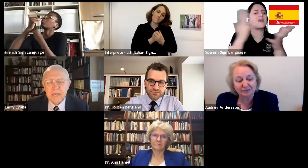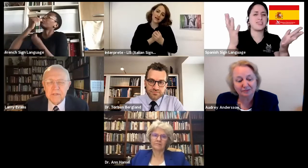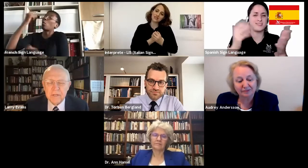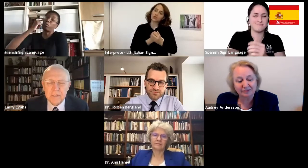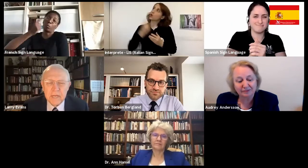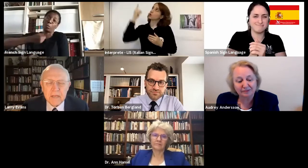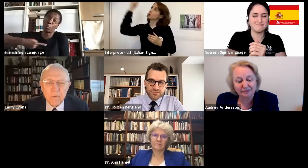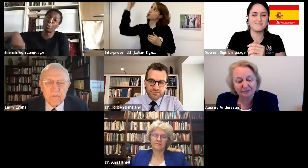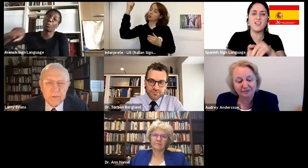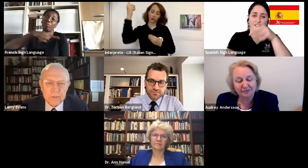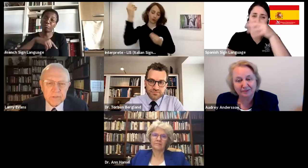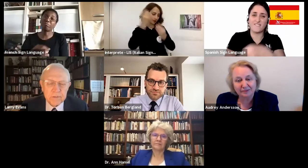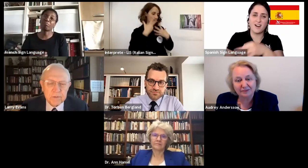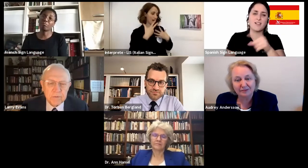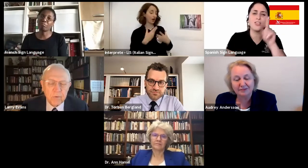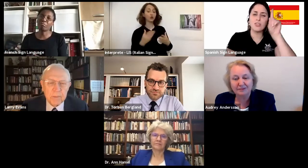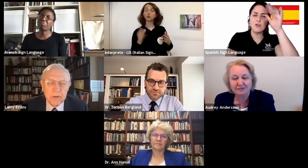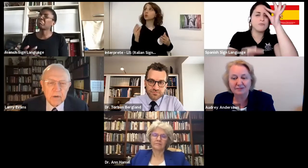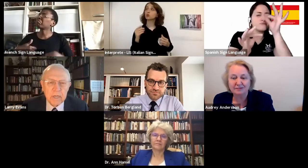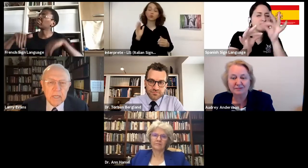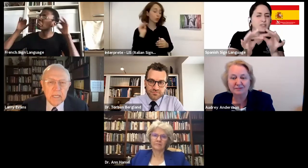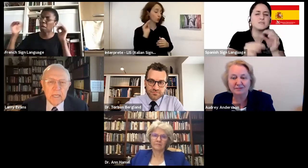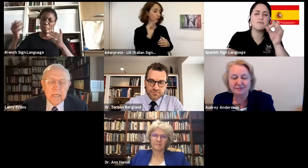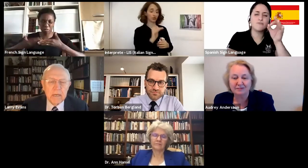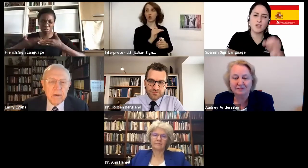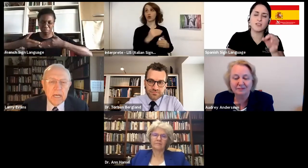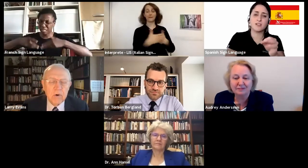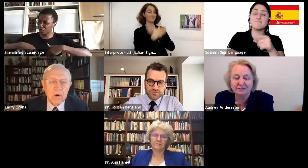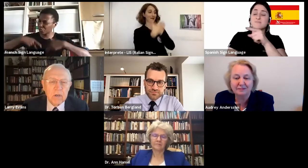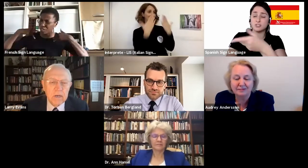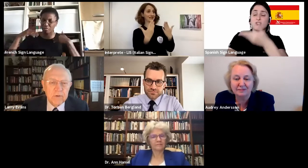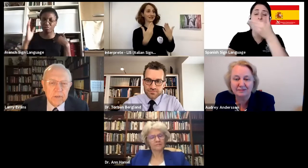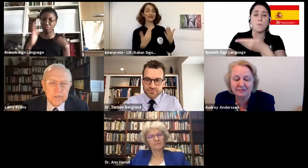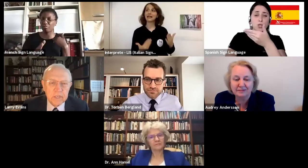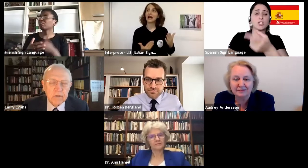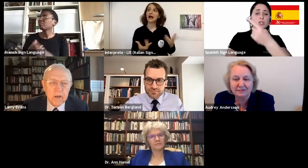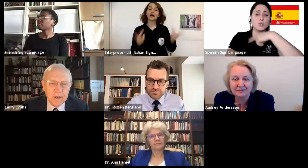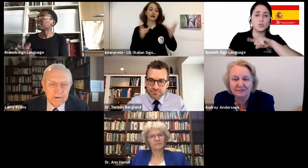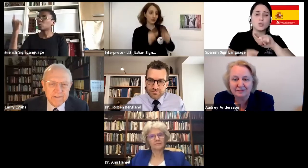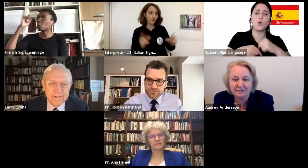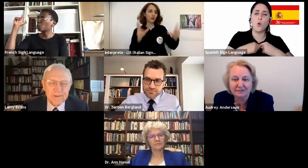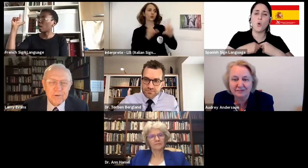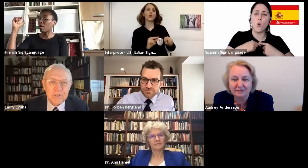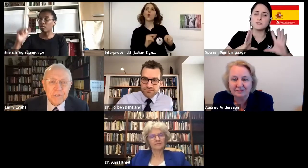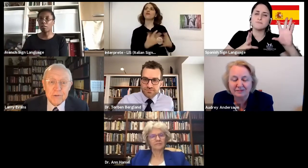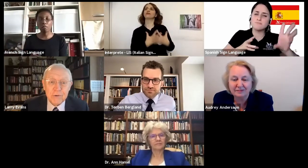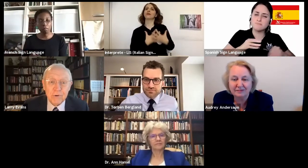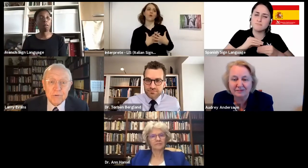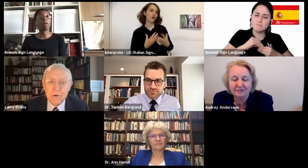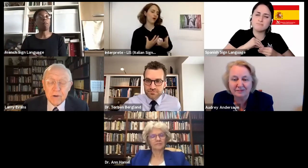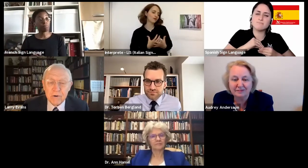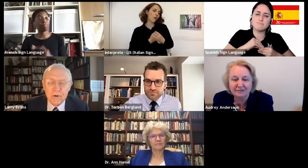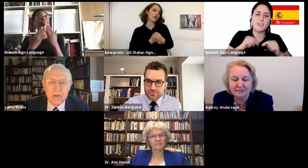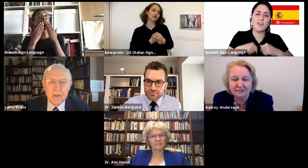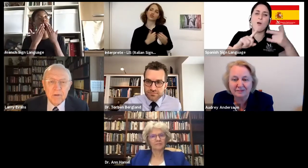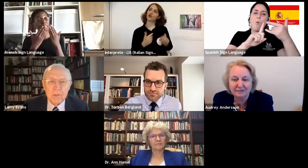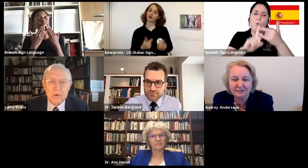I think that's a takeaway for this webinar. Our confidence in God needs to grow